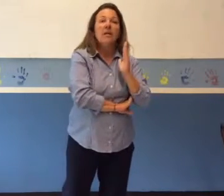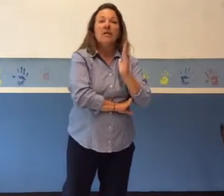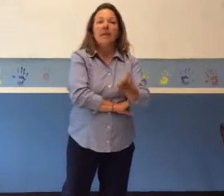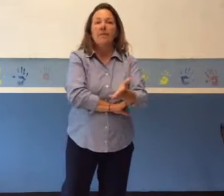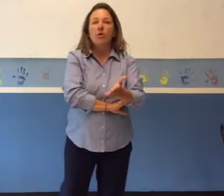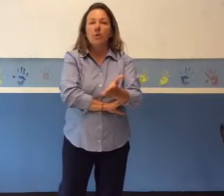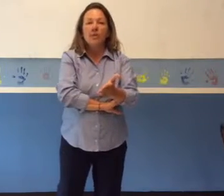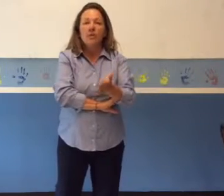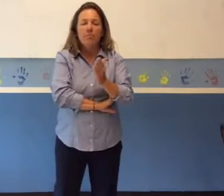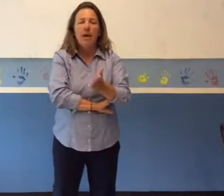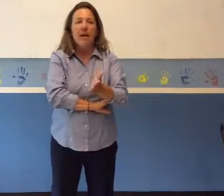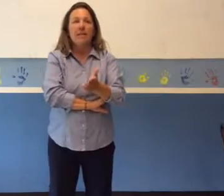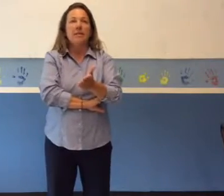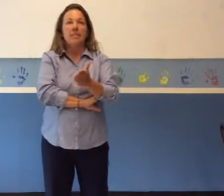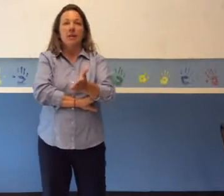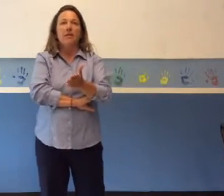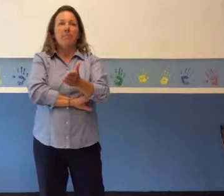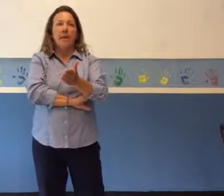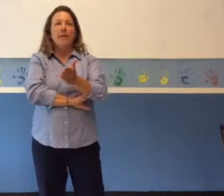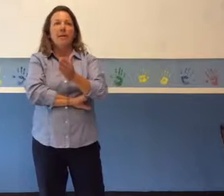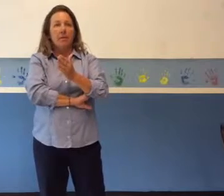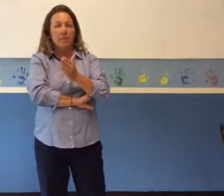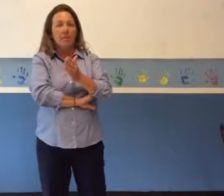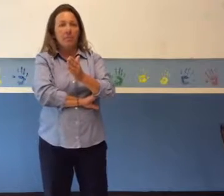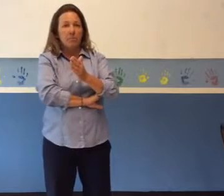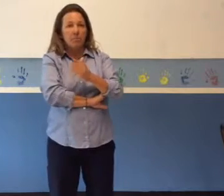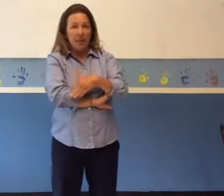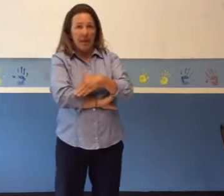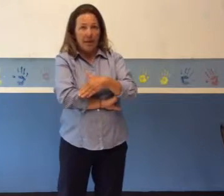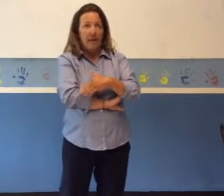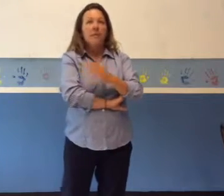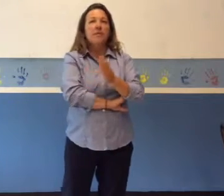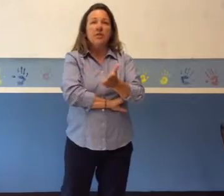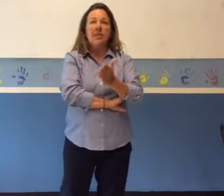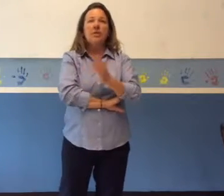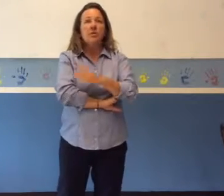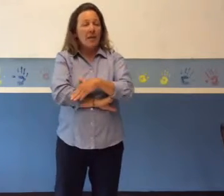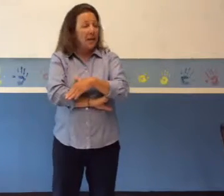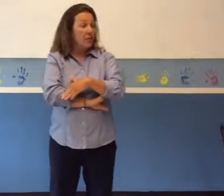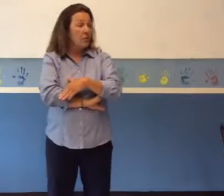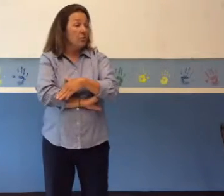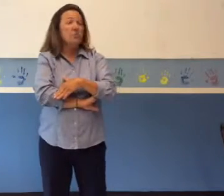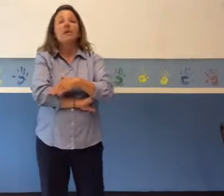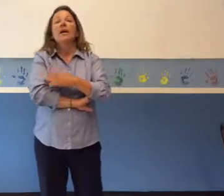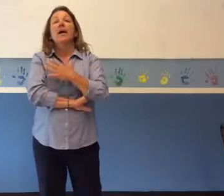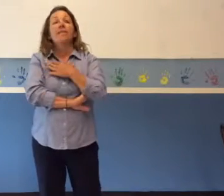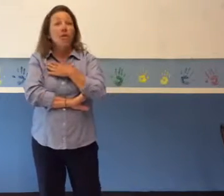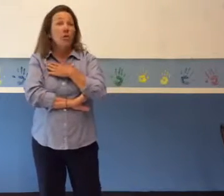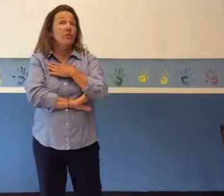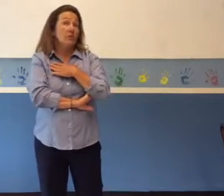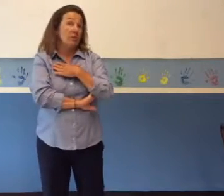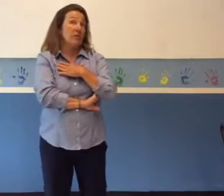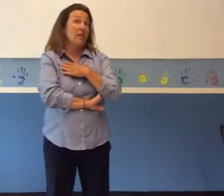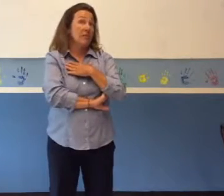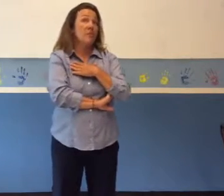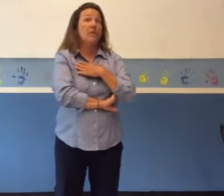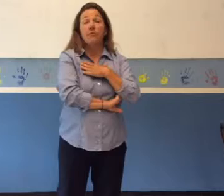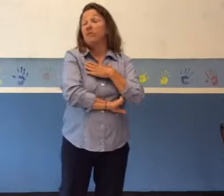that have agreed to pilot the merit-pay plan, the teachers and students have noticed a successful difference